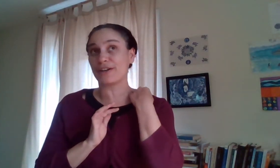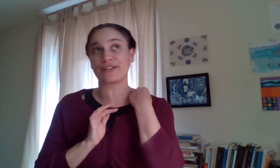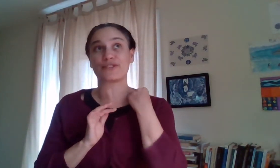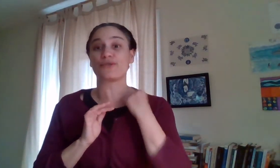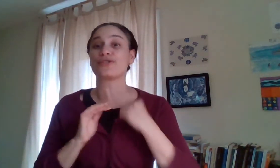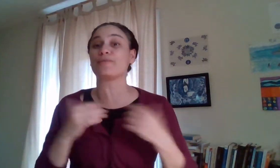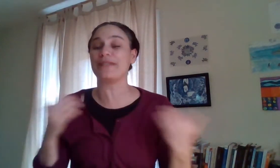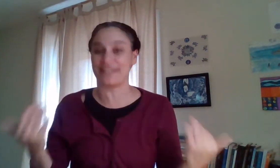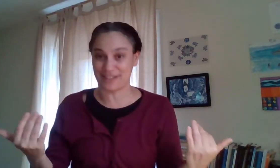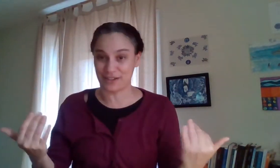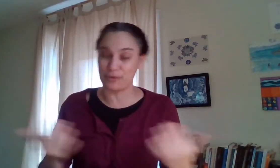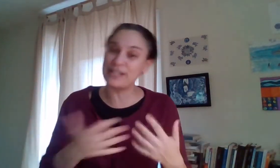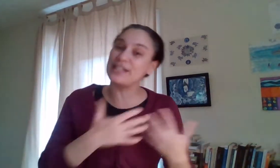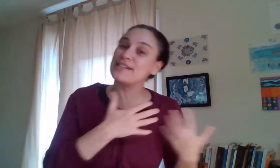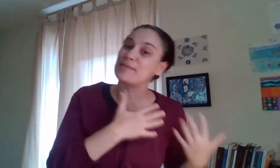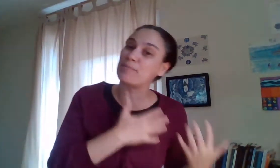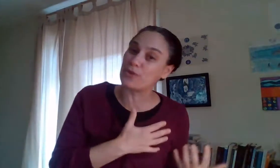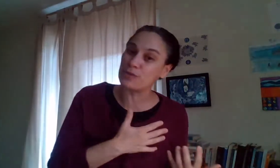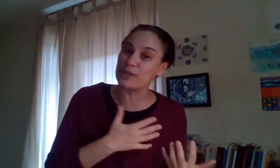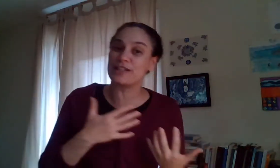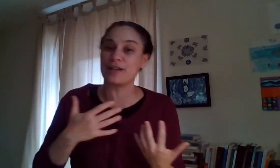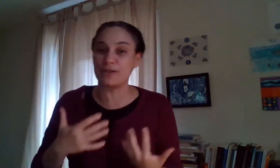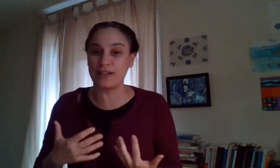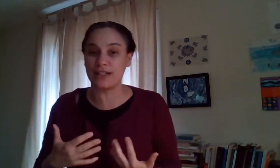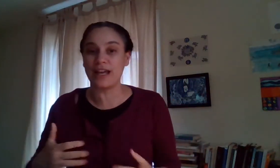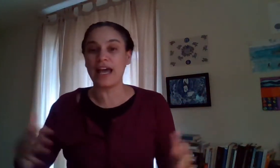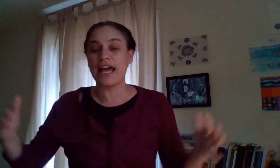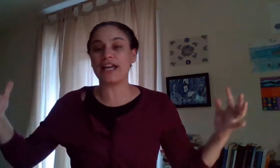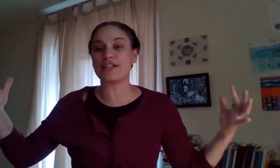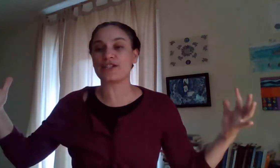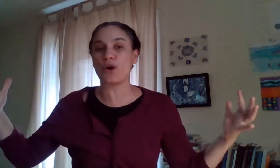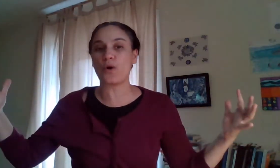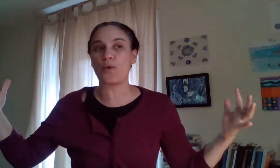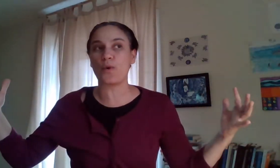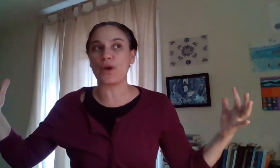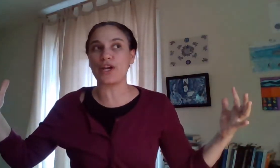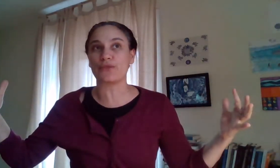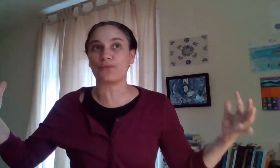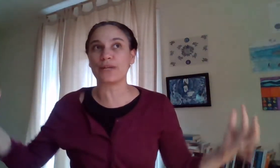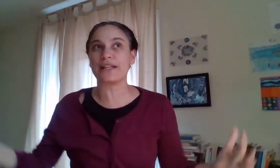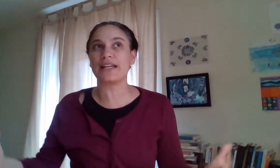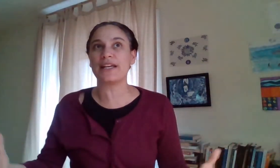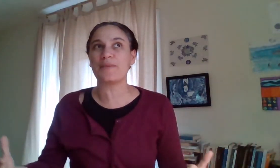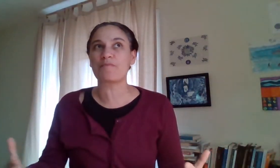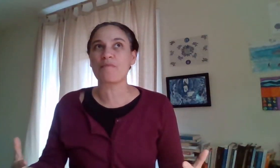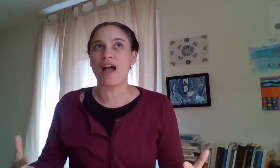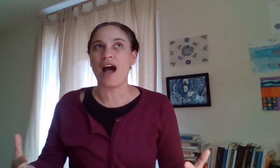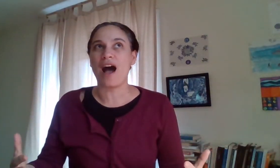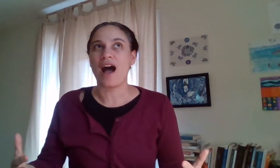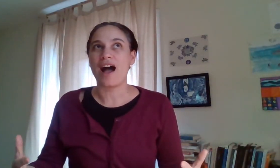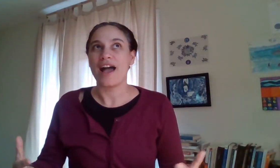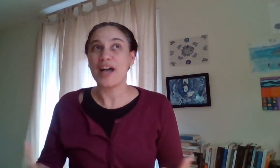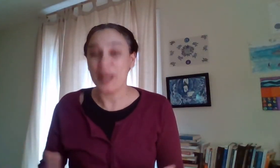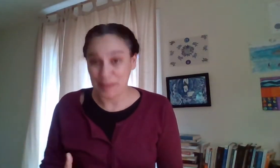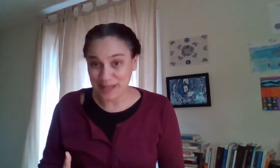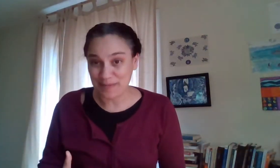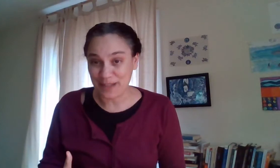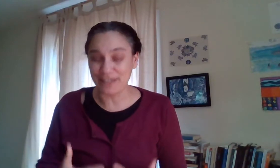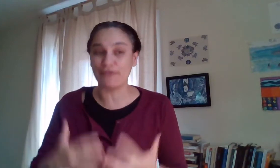social beings we need support we need community and so it really helps if